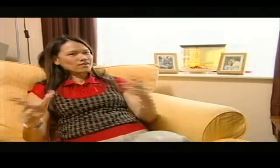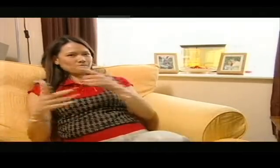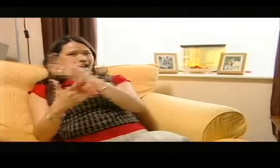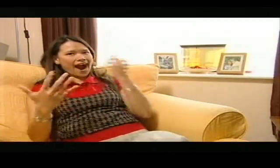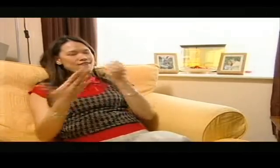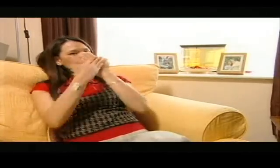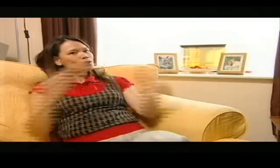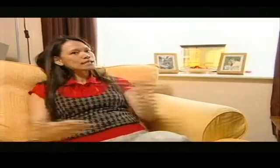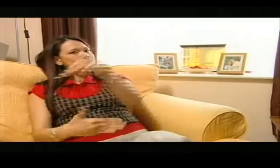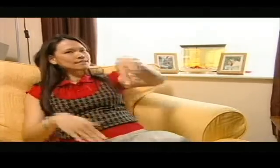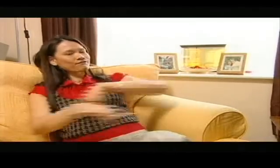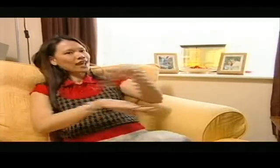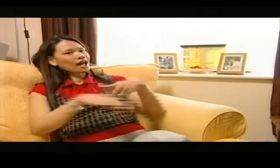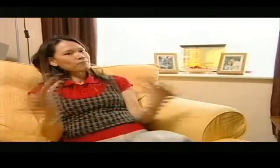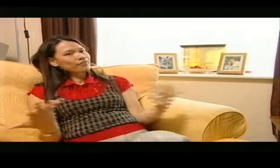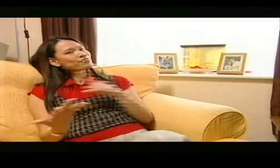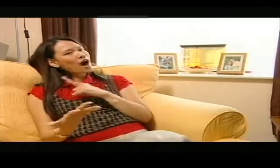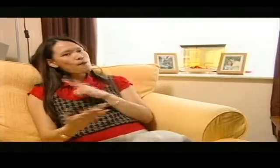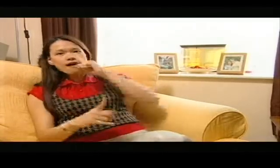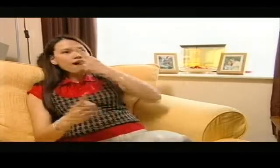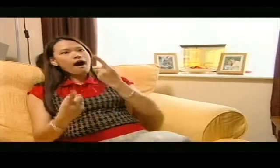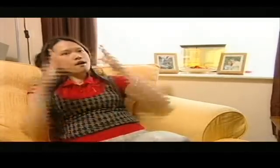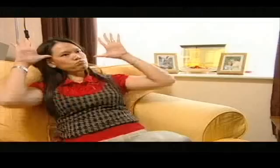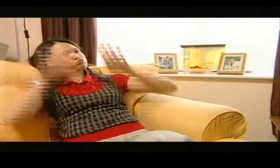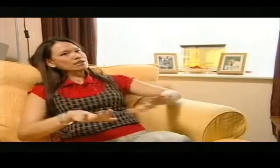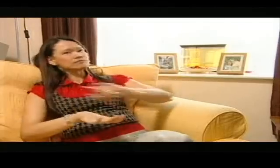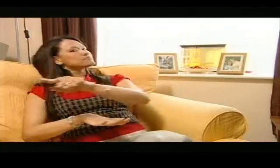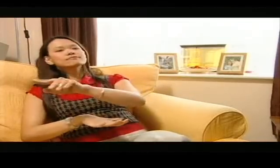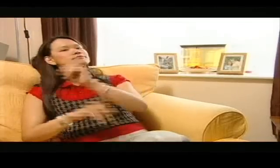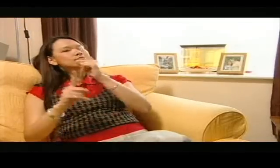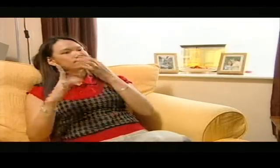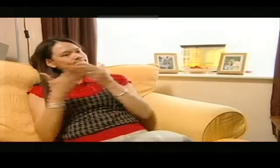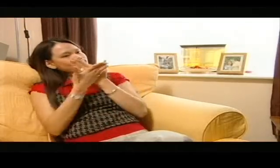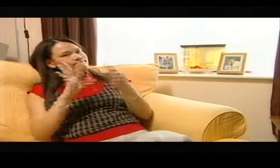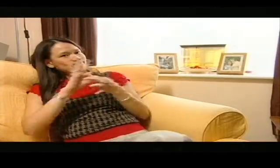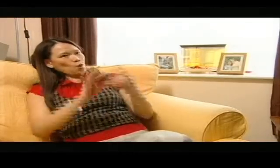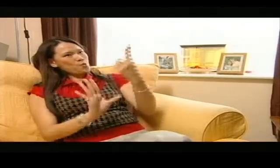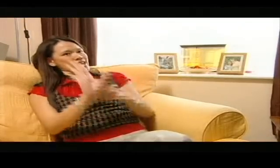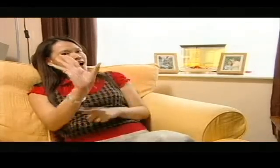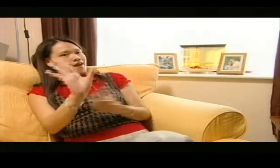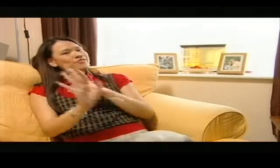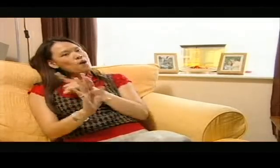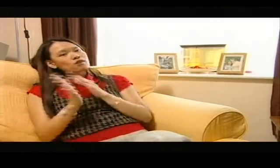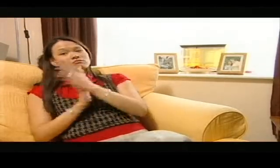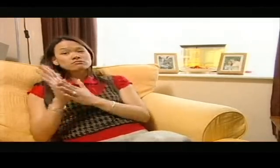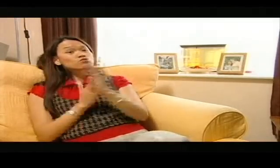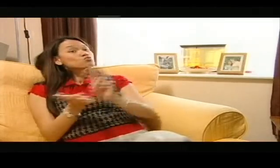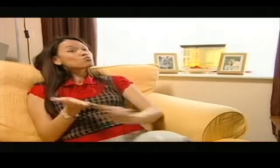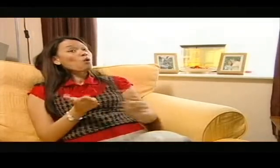and he'd learned the language, not just British Sign Language. We were with each other for a year, and it just